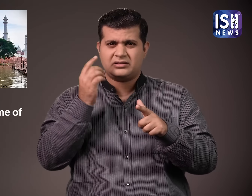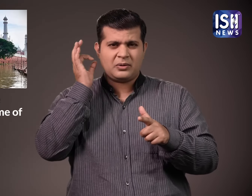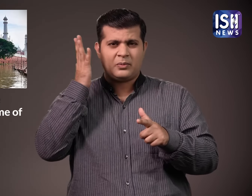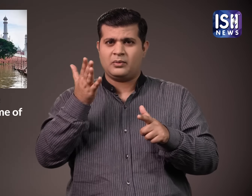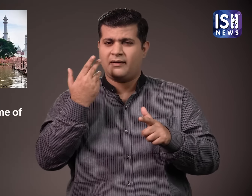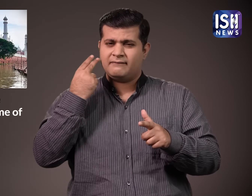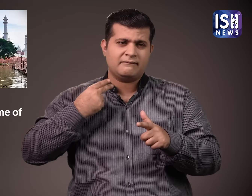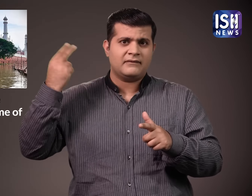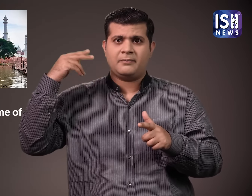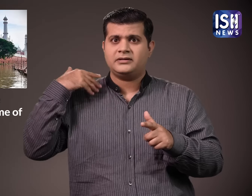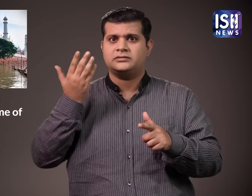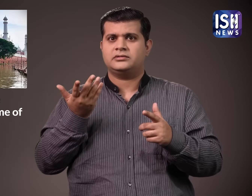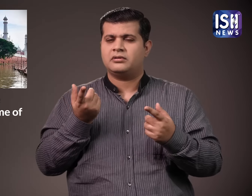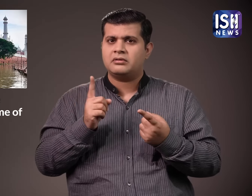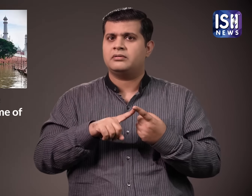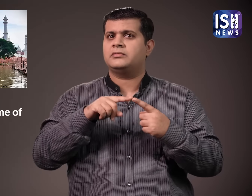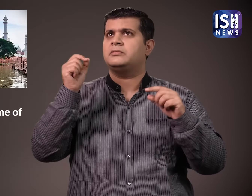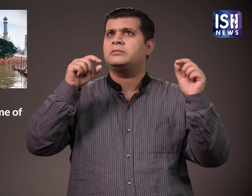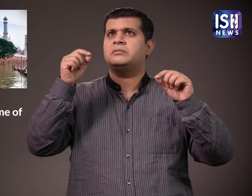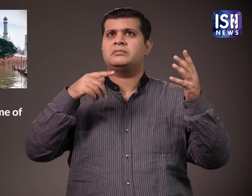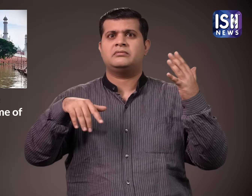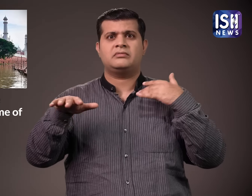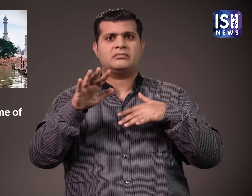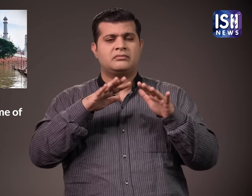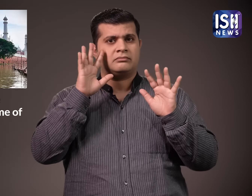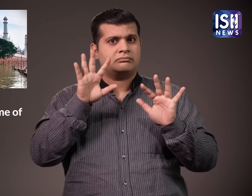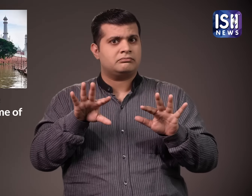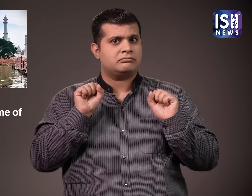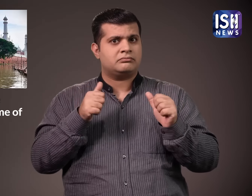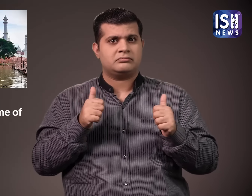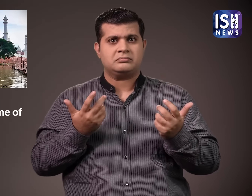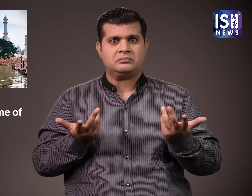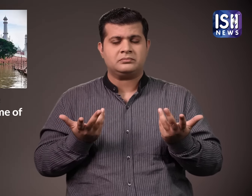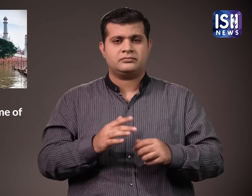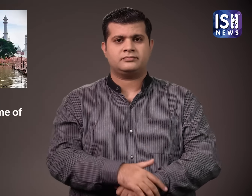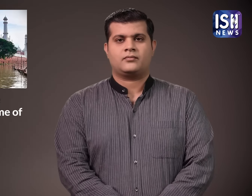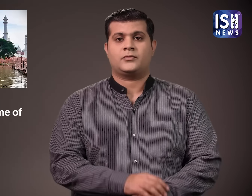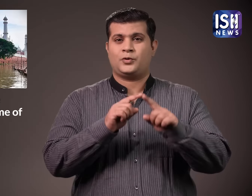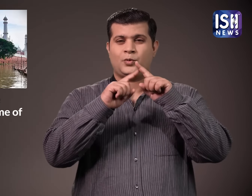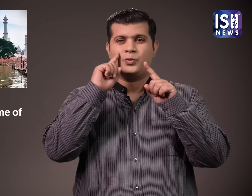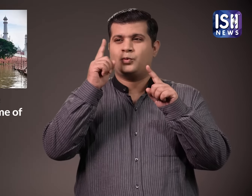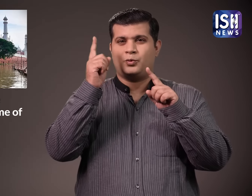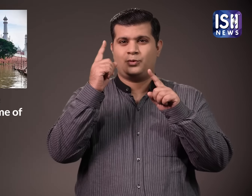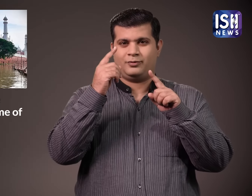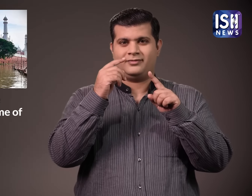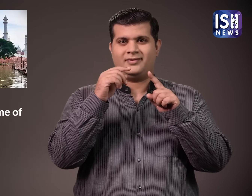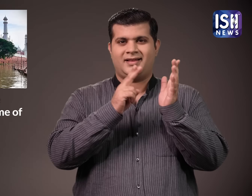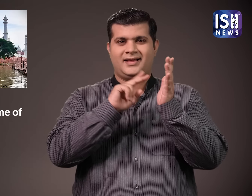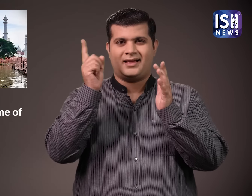monument? The Taj is a very precious monument and reports of leakages inside is not understandable. The General Secretary of